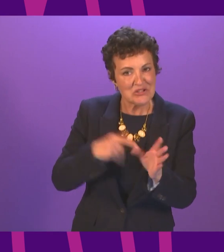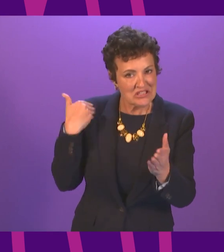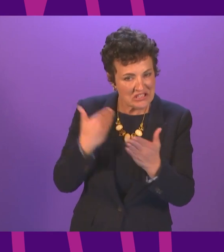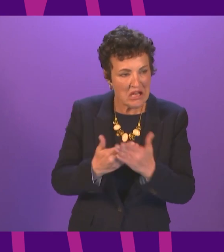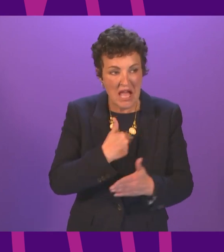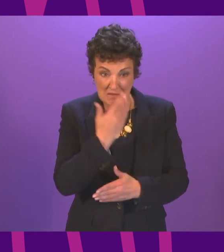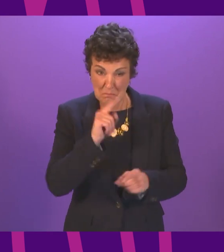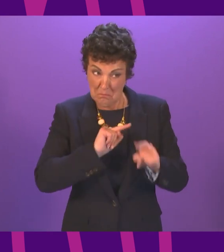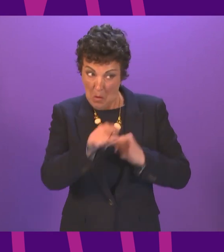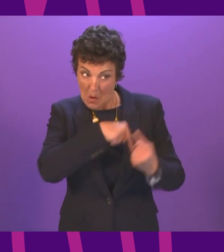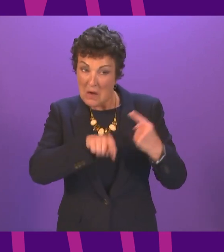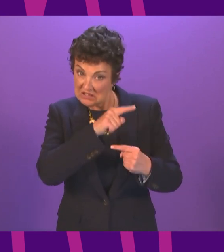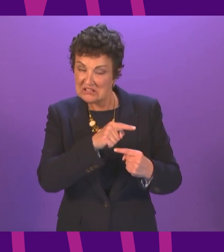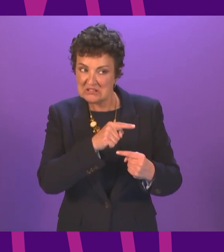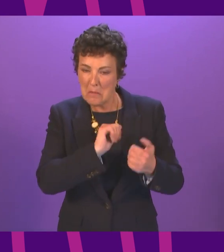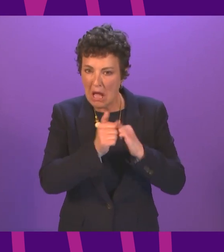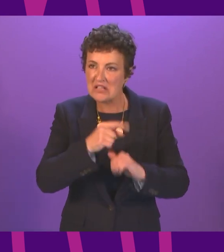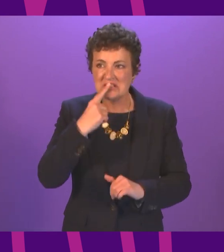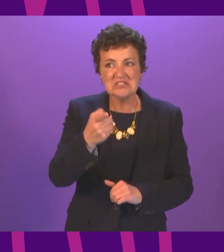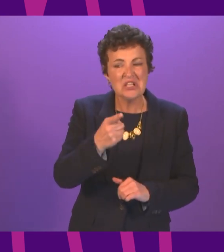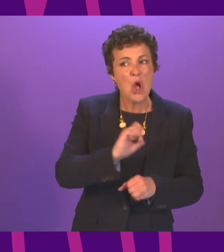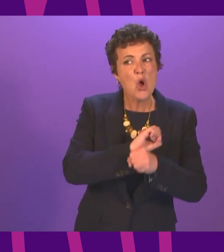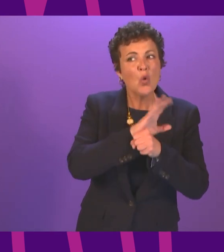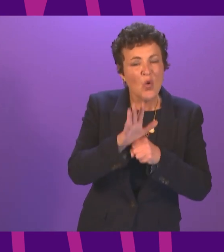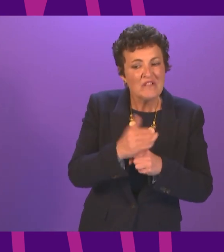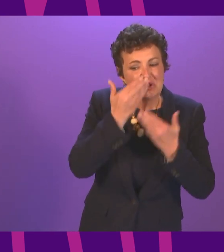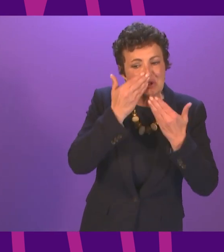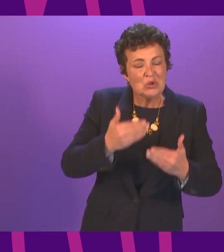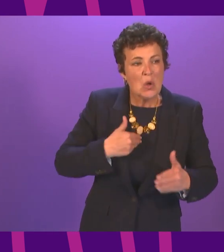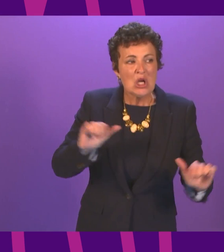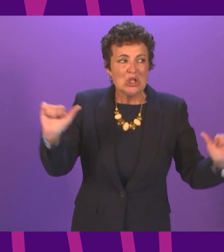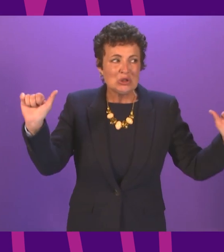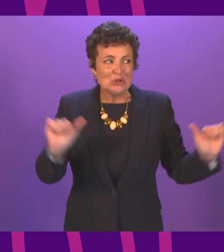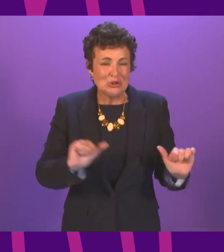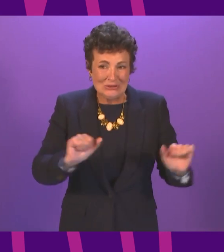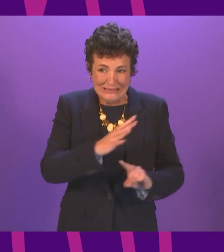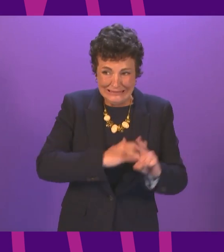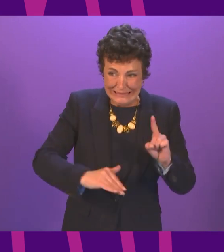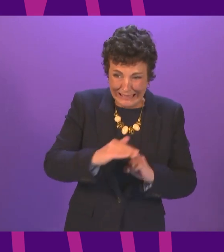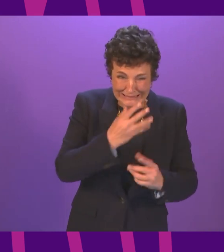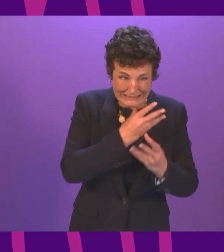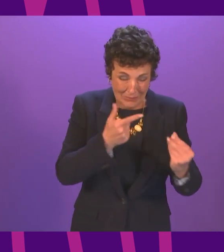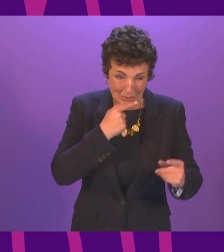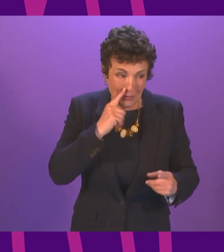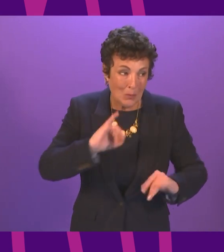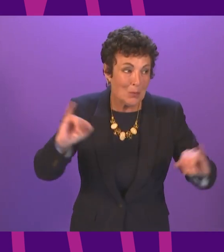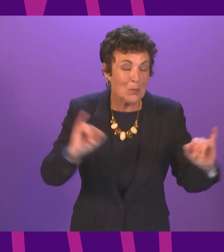of partners stressed the point that Covid has shone a light on and magnified inequalities in our society. One of the points